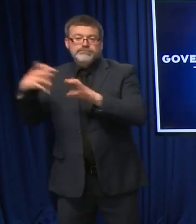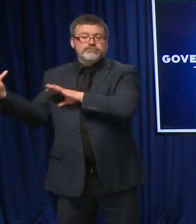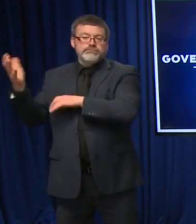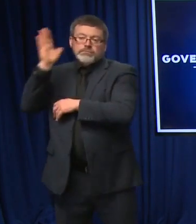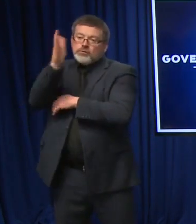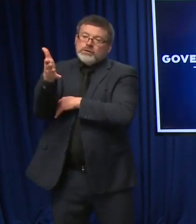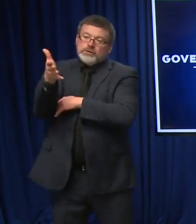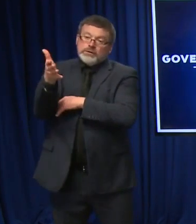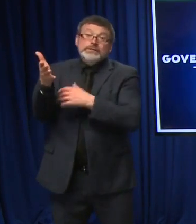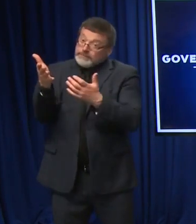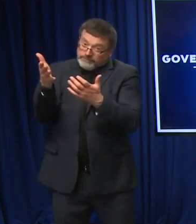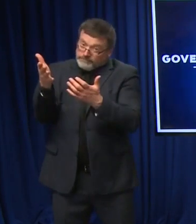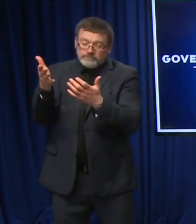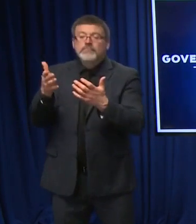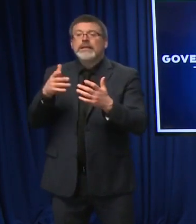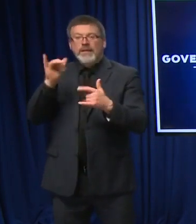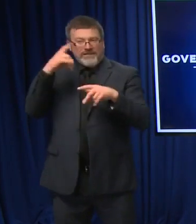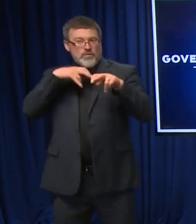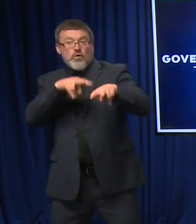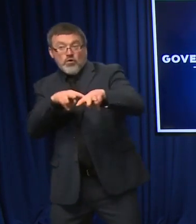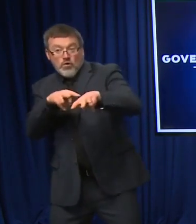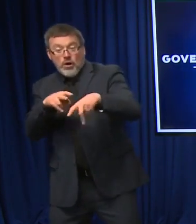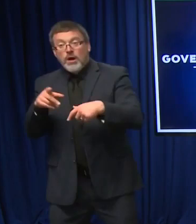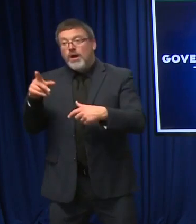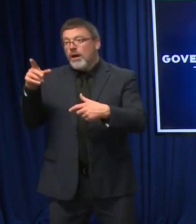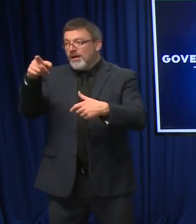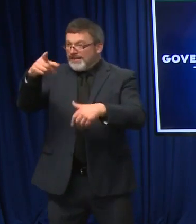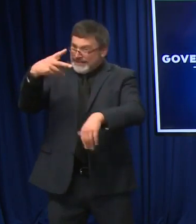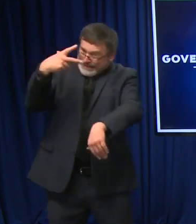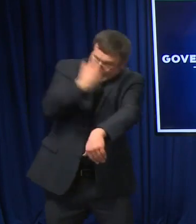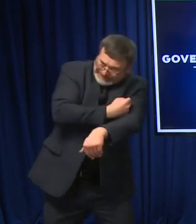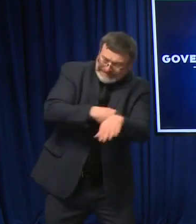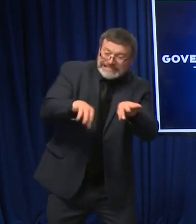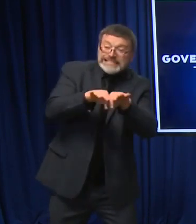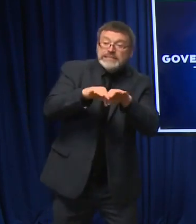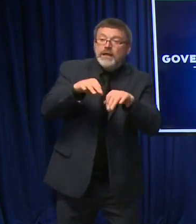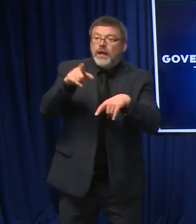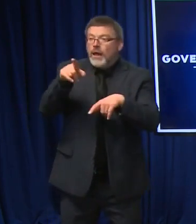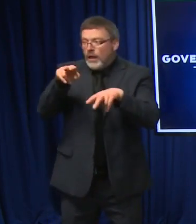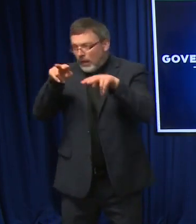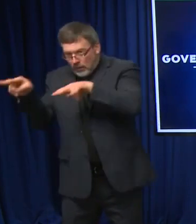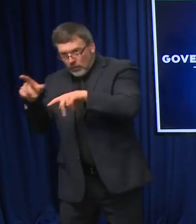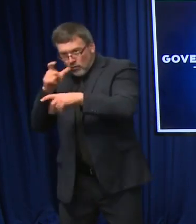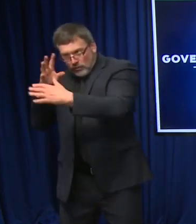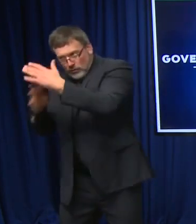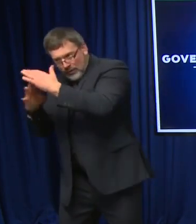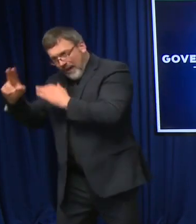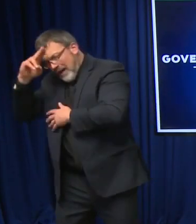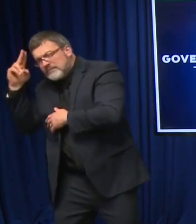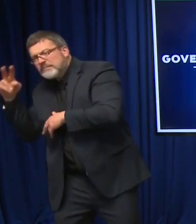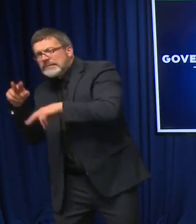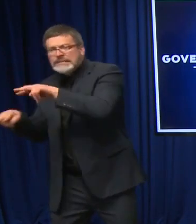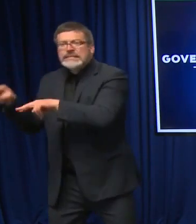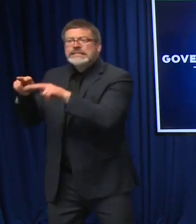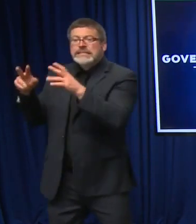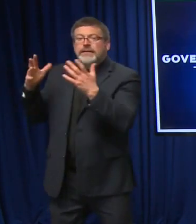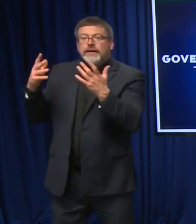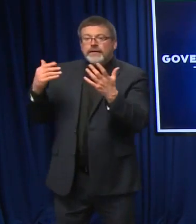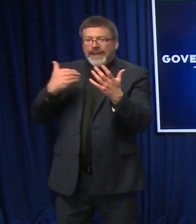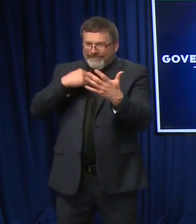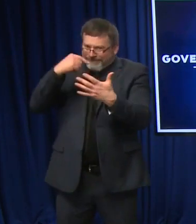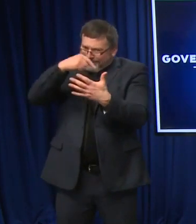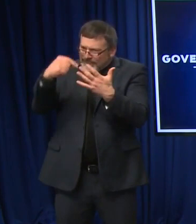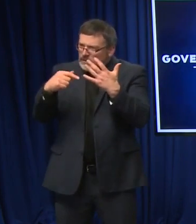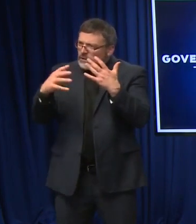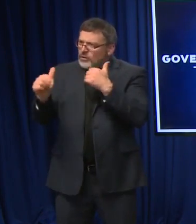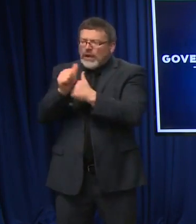end up in the hospital and go, gee, I never thought this would happen. You know, they know those risks, unfortunately. And they're real. And they're very severe. It's a very,